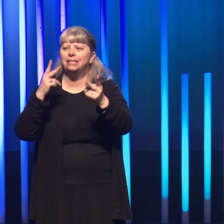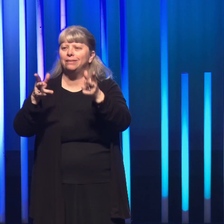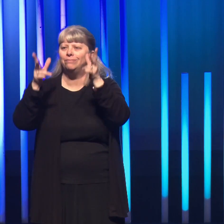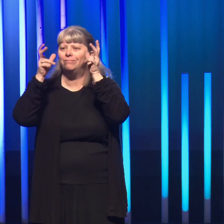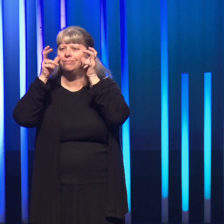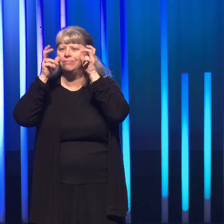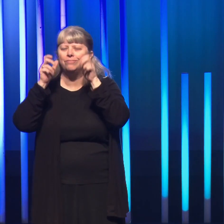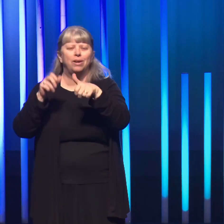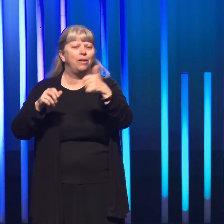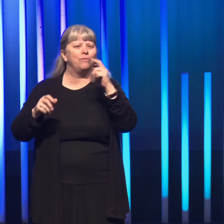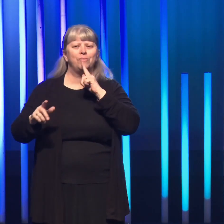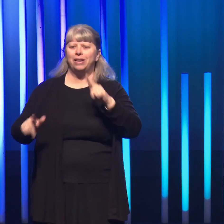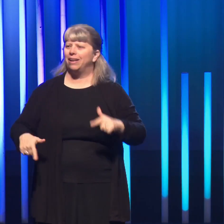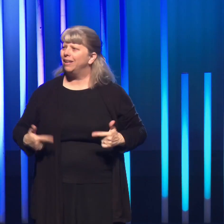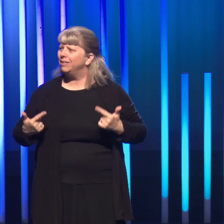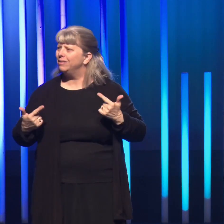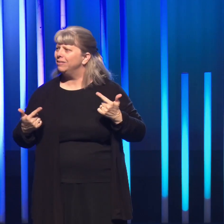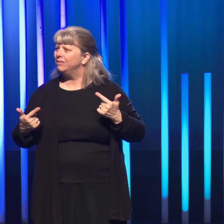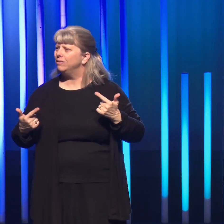another reality?